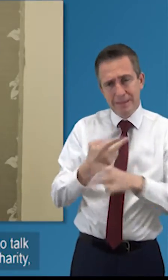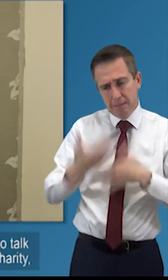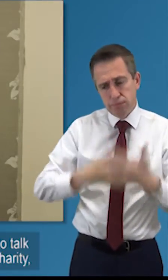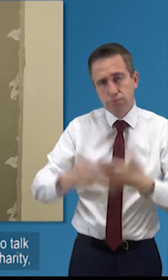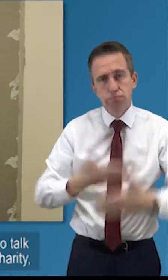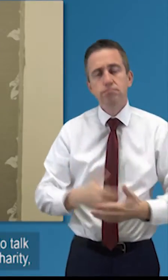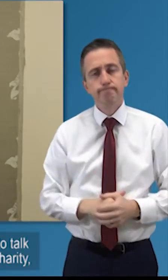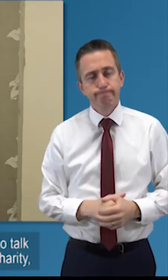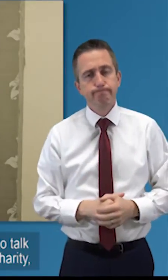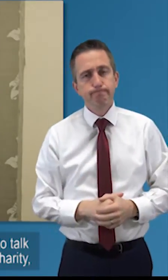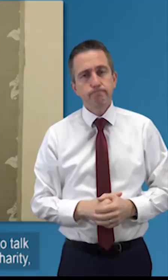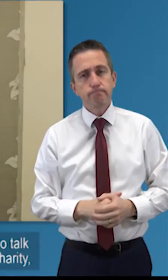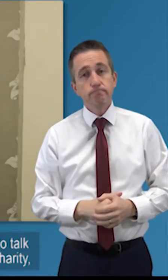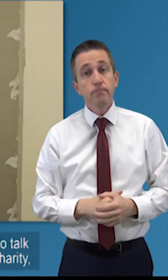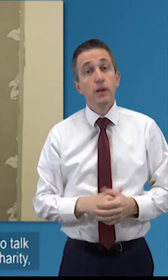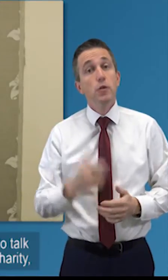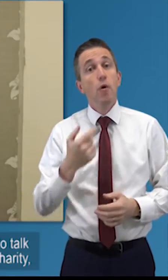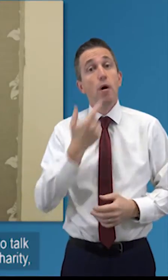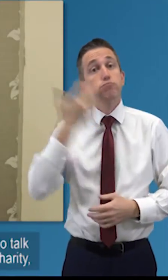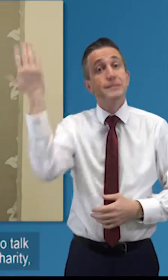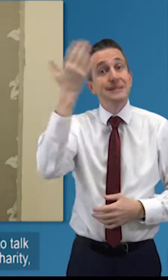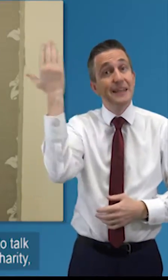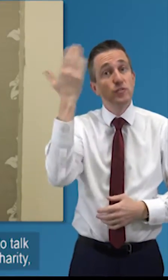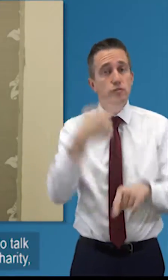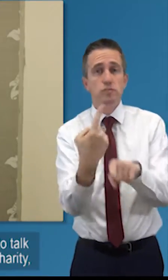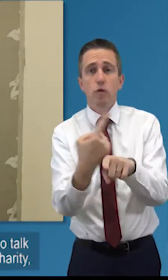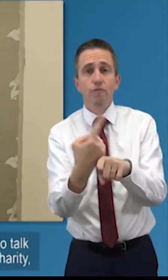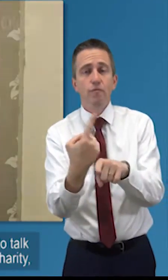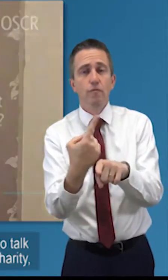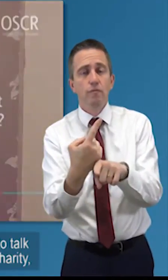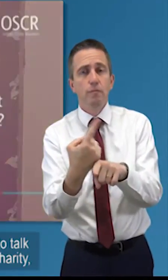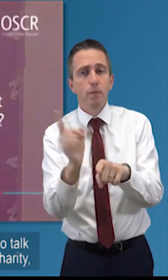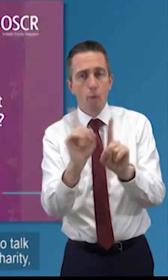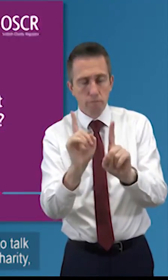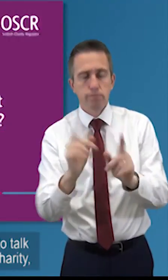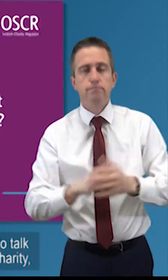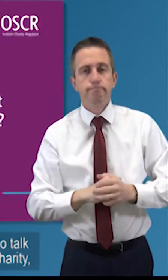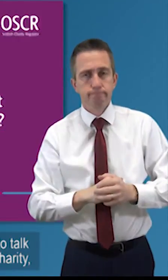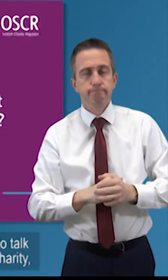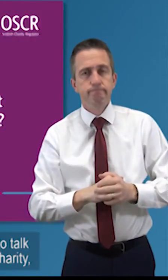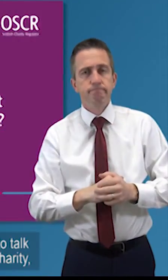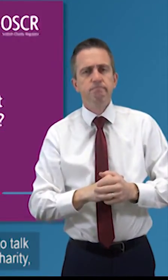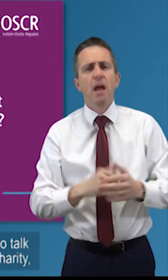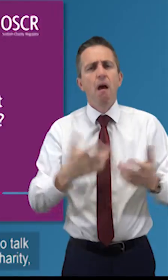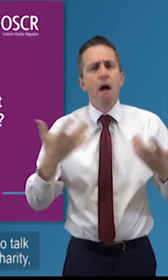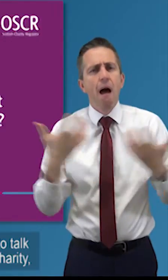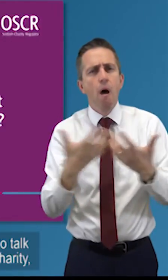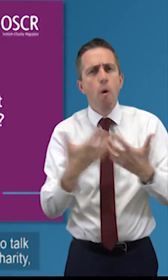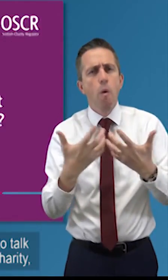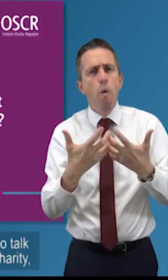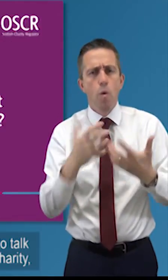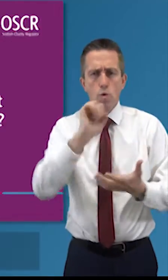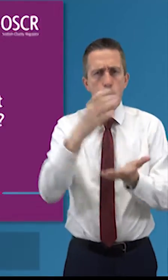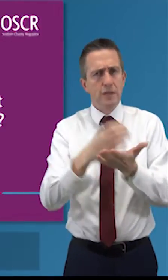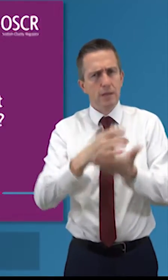so what i'm wanting to talk about today are the things that make for a strong